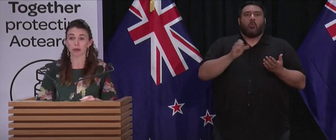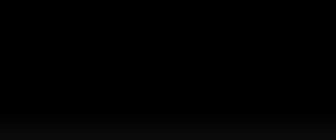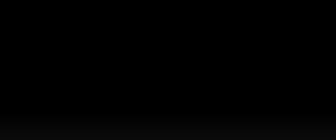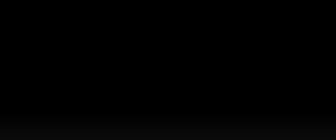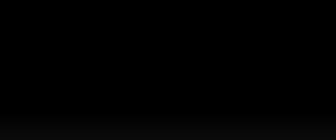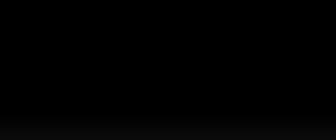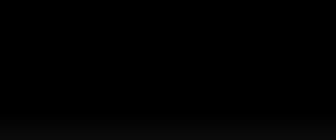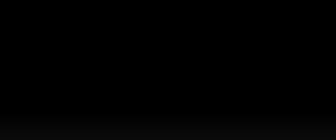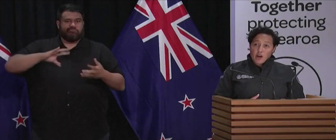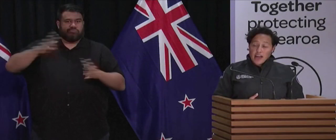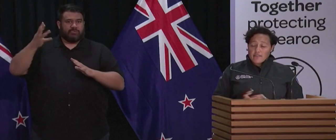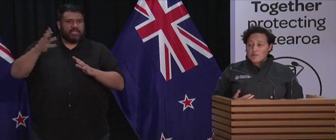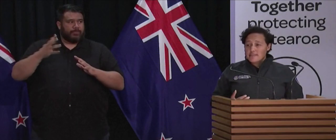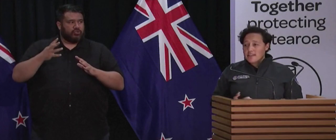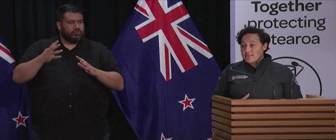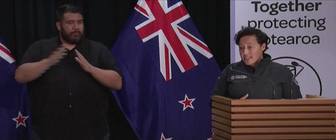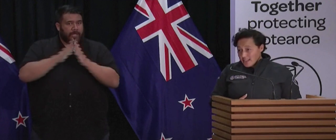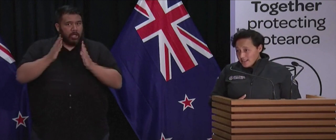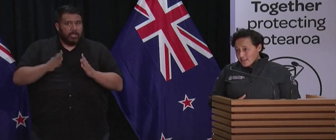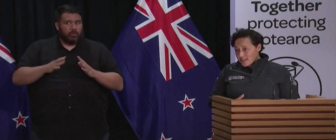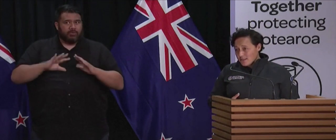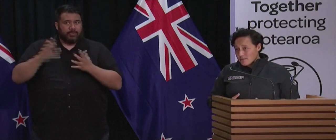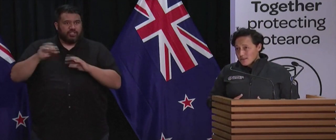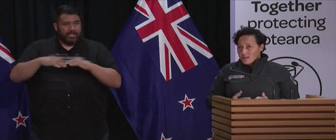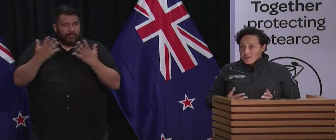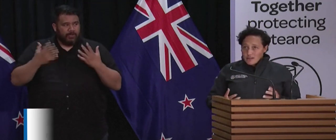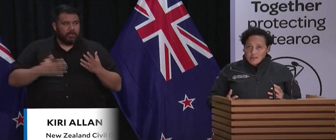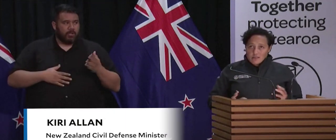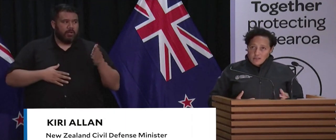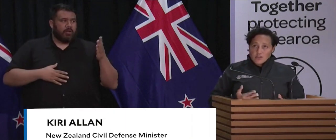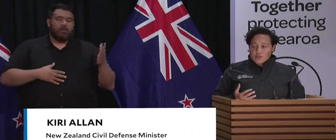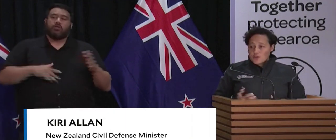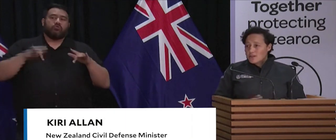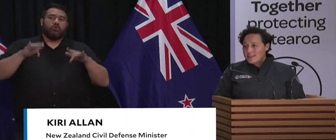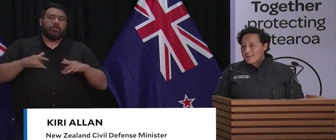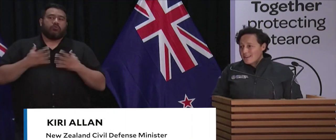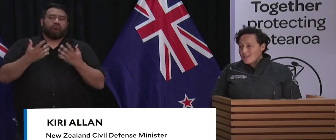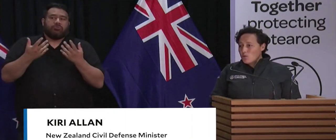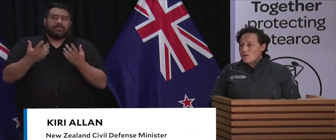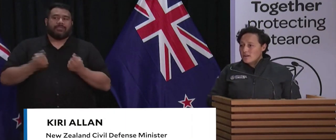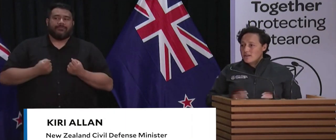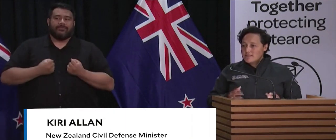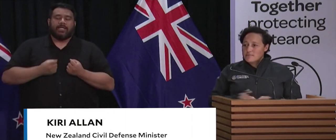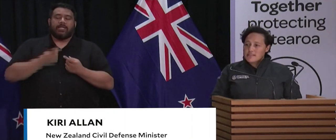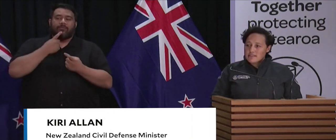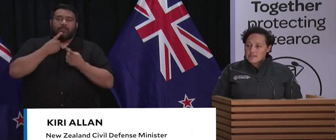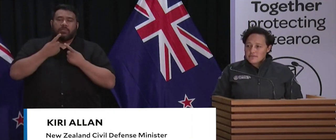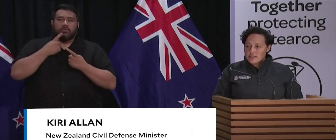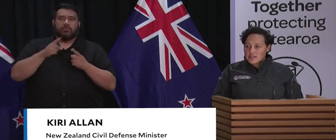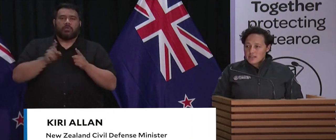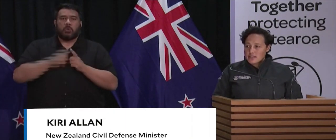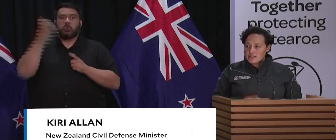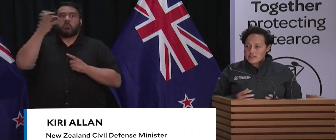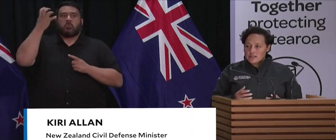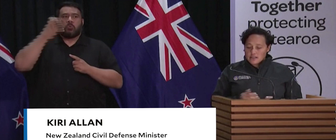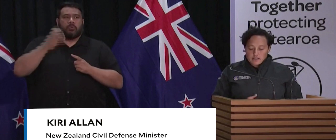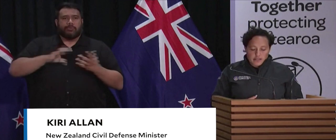get you to move. I haven't received any concerning or substantive